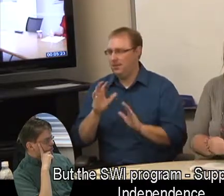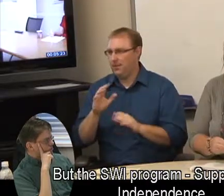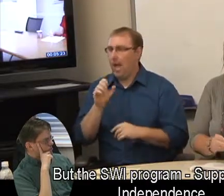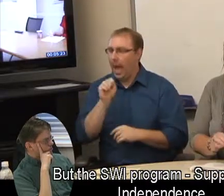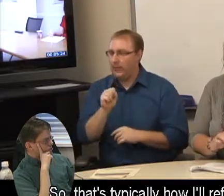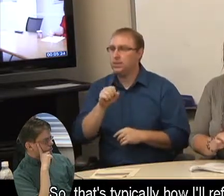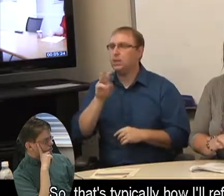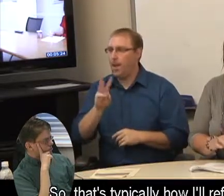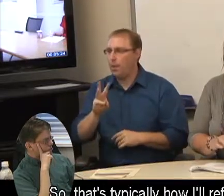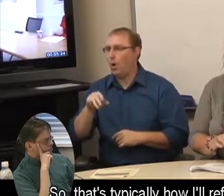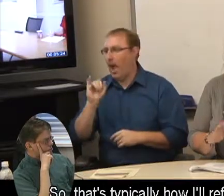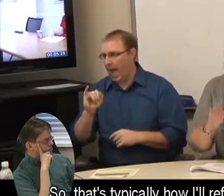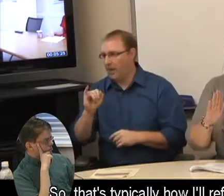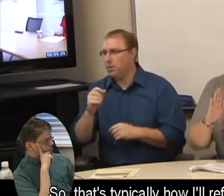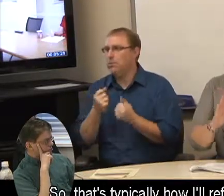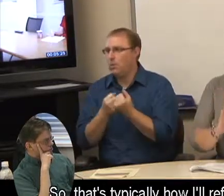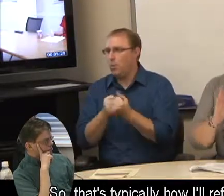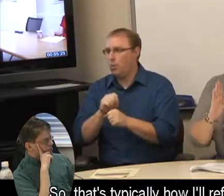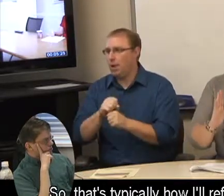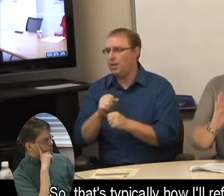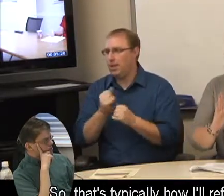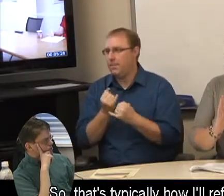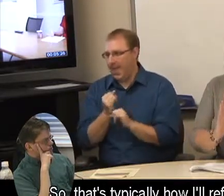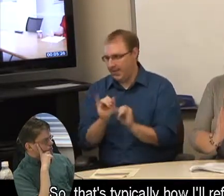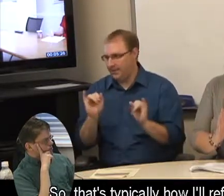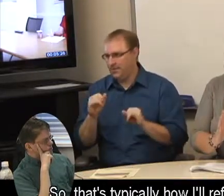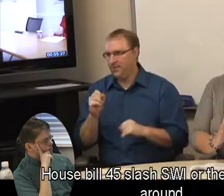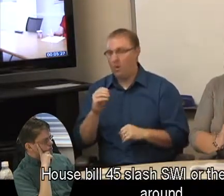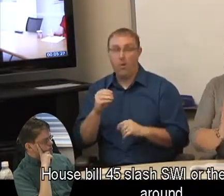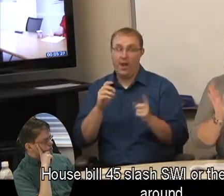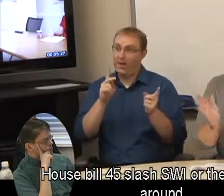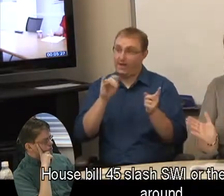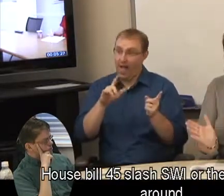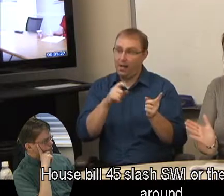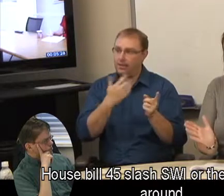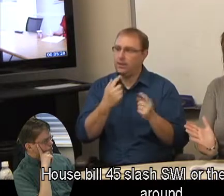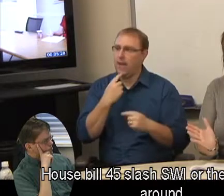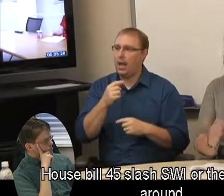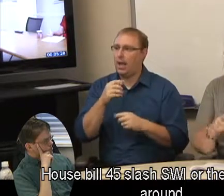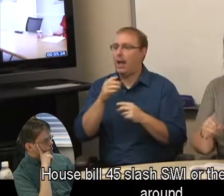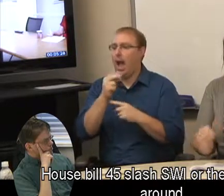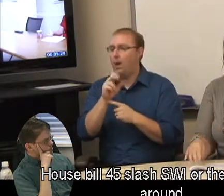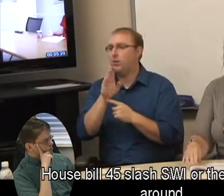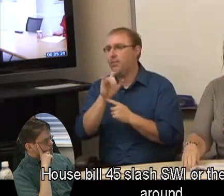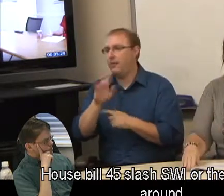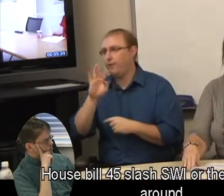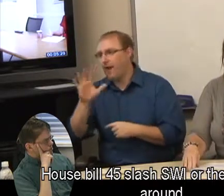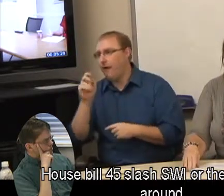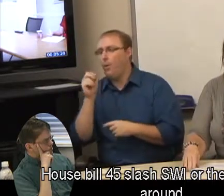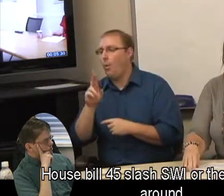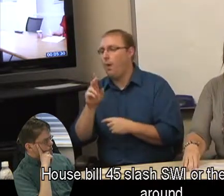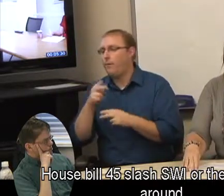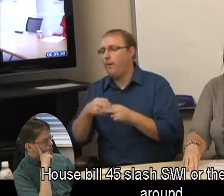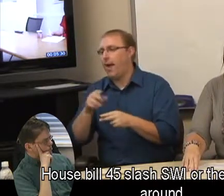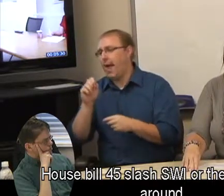Support Work Independence. So that's typical, I'll kind of refer to it as both, it's House Bill 45 slash SWI or the other way around.